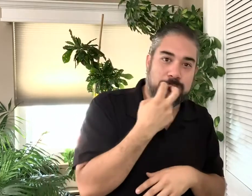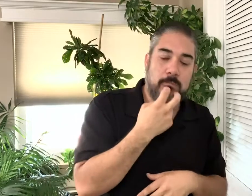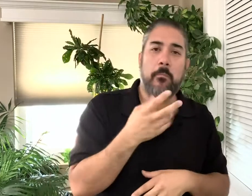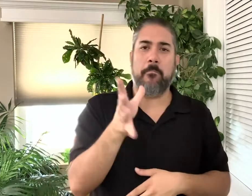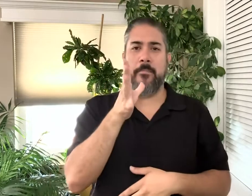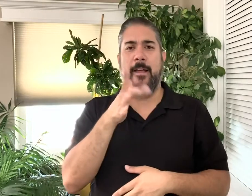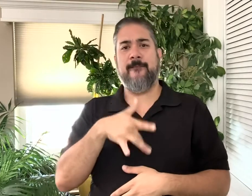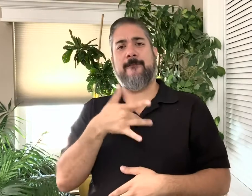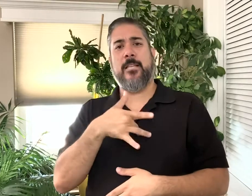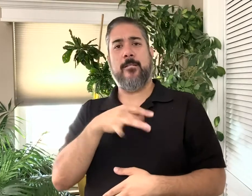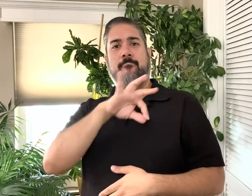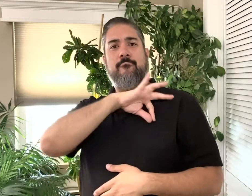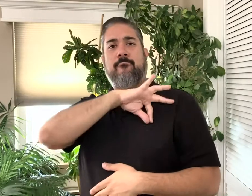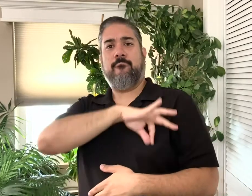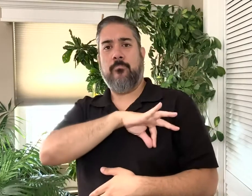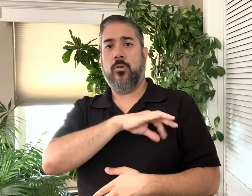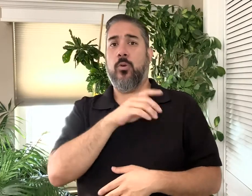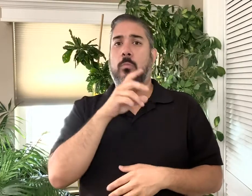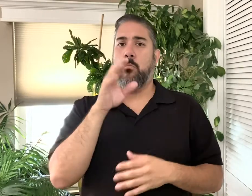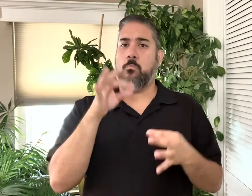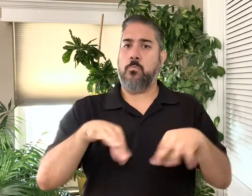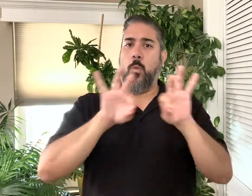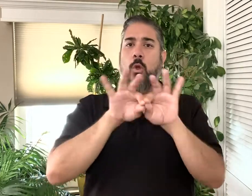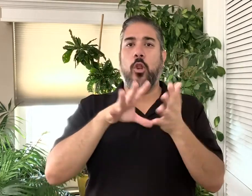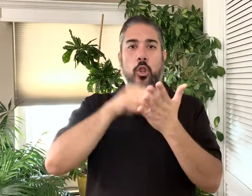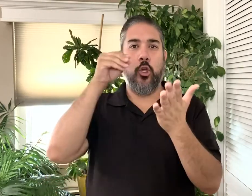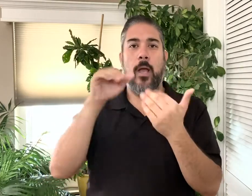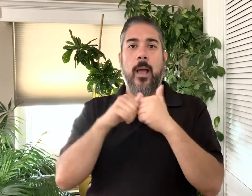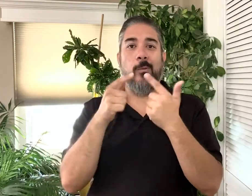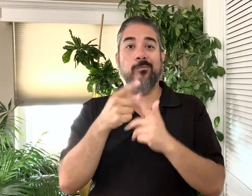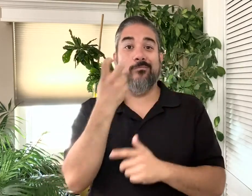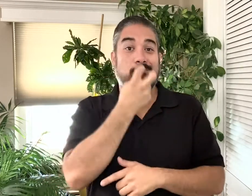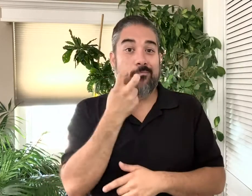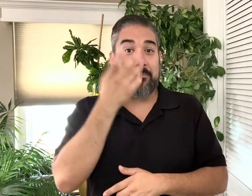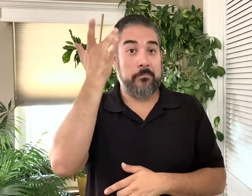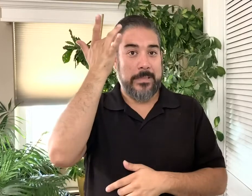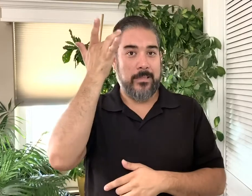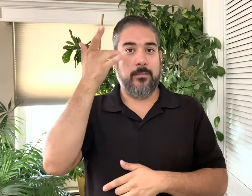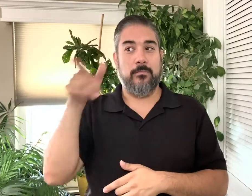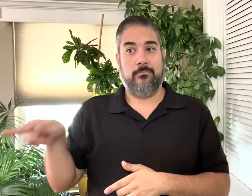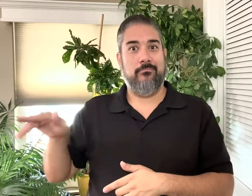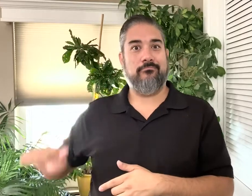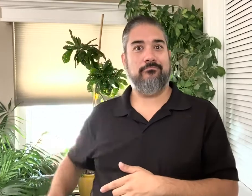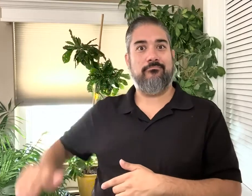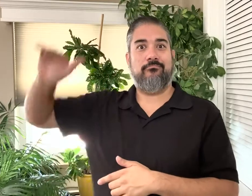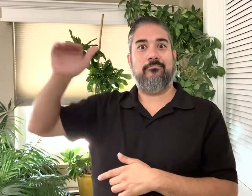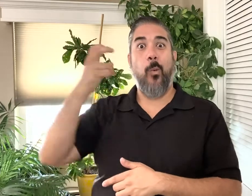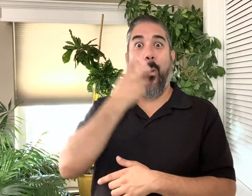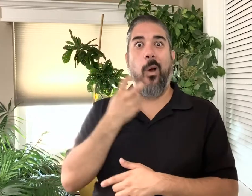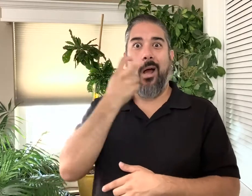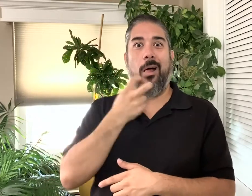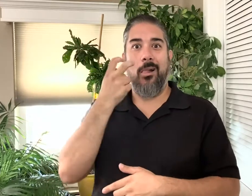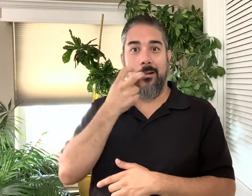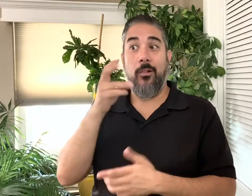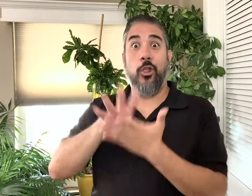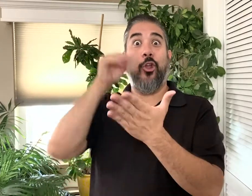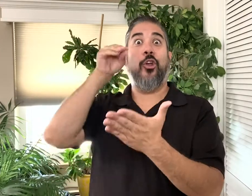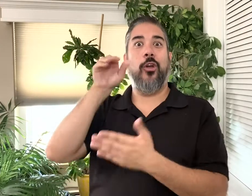English. I used ASL and Spoken Language. My parents thought it would benefit for me to learn to speak. Because they grew